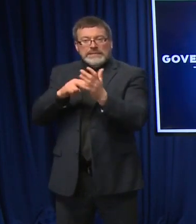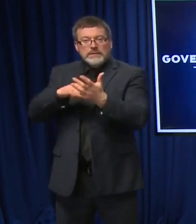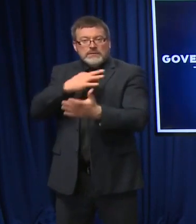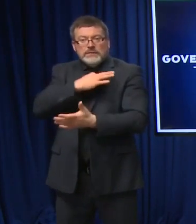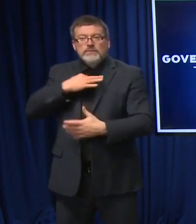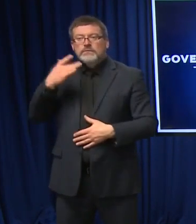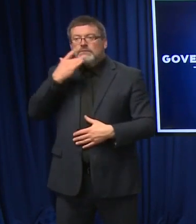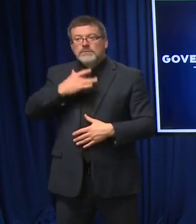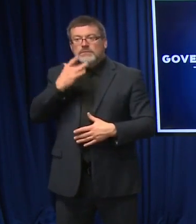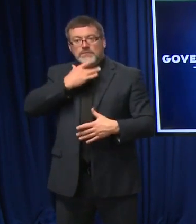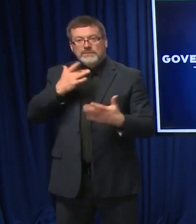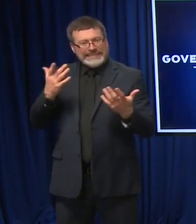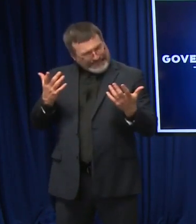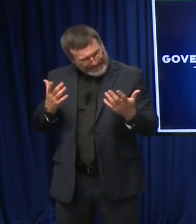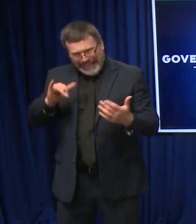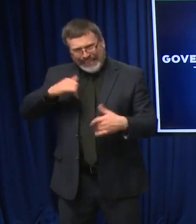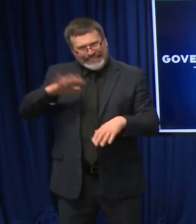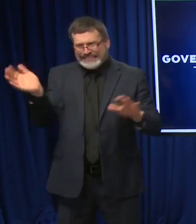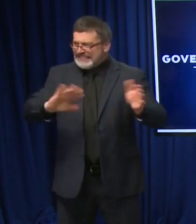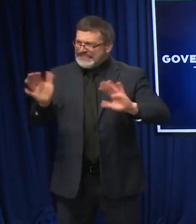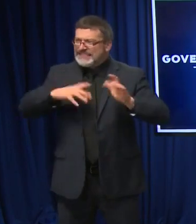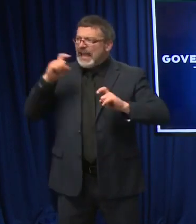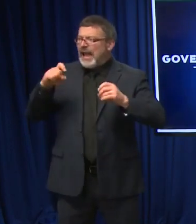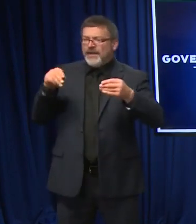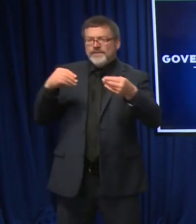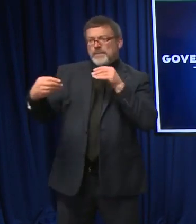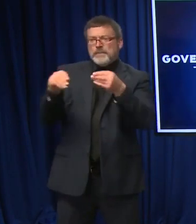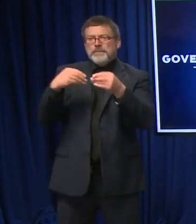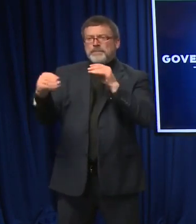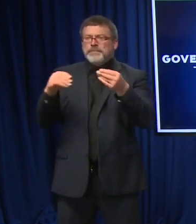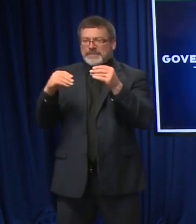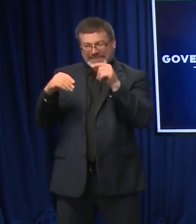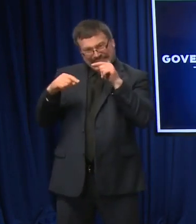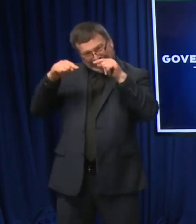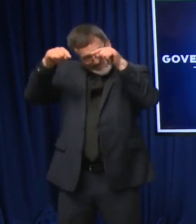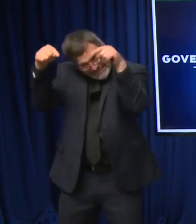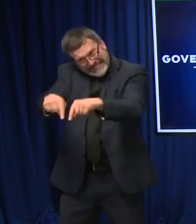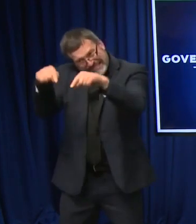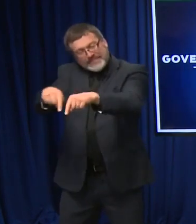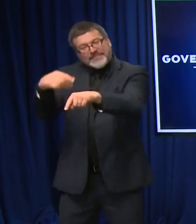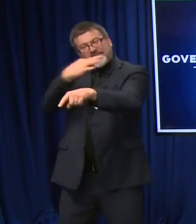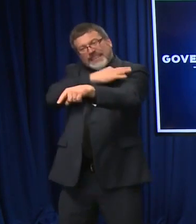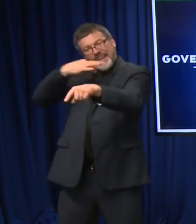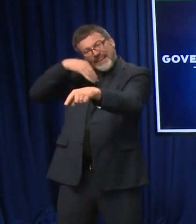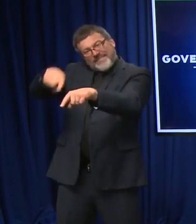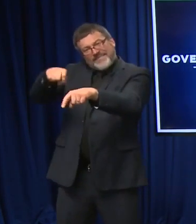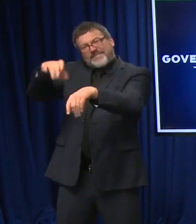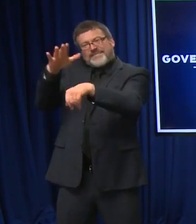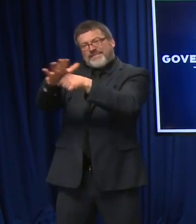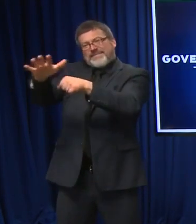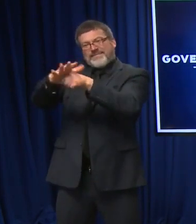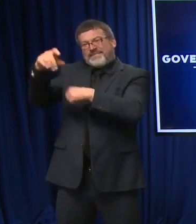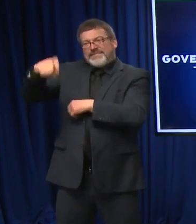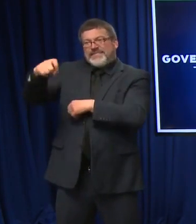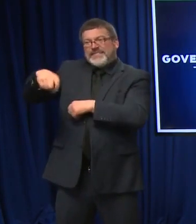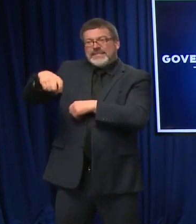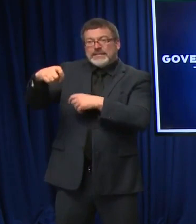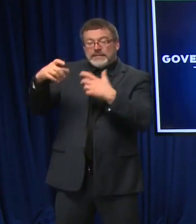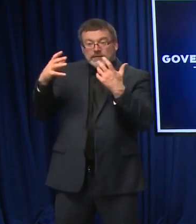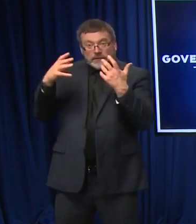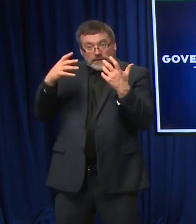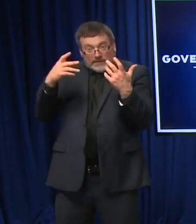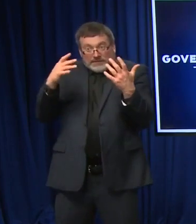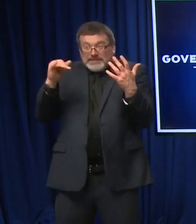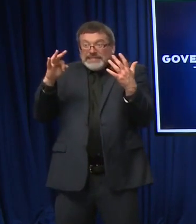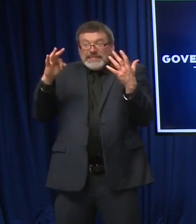we can. But at the end of the day, it's a lot of it's about staffing and people. There's only so much that the system can bear. can't flex indefinitely.